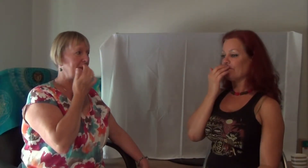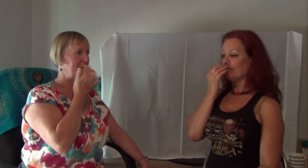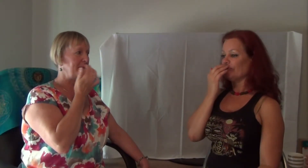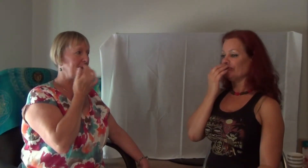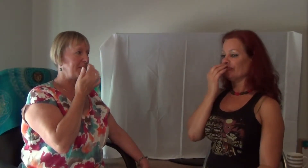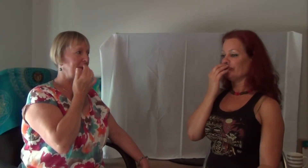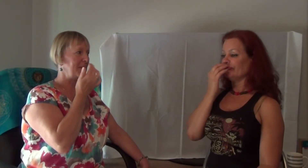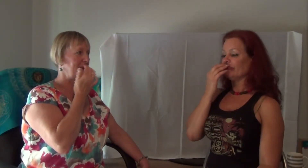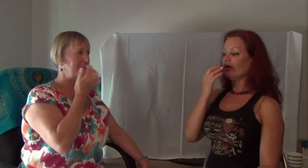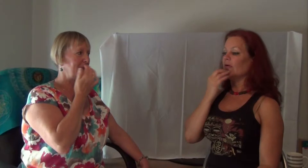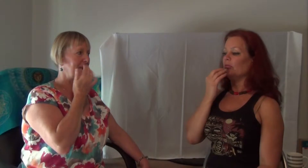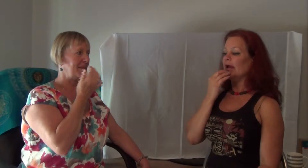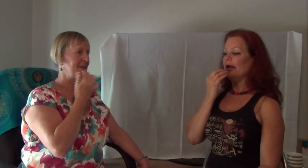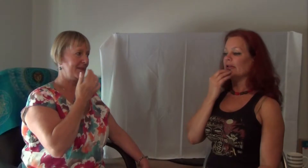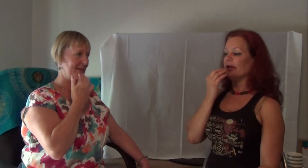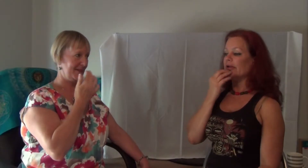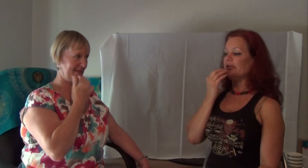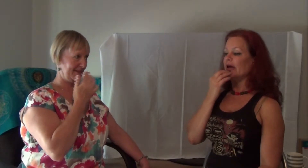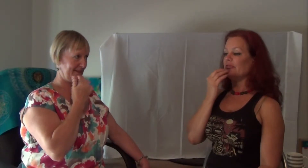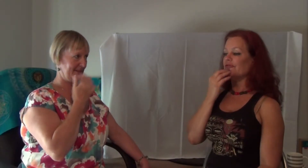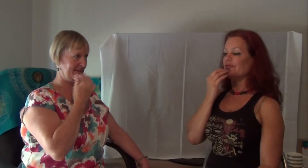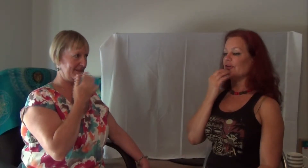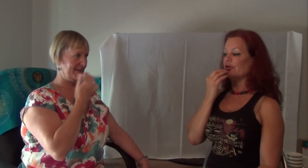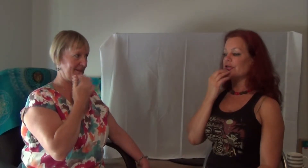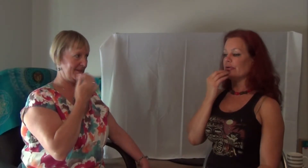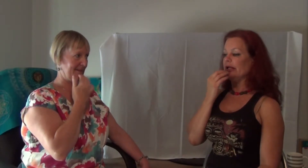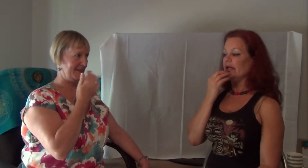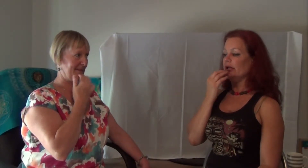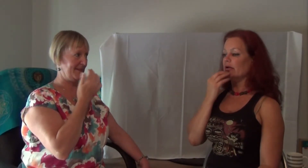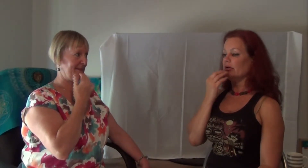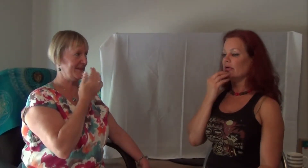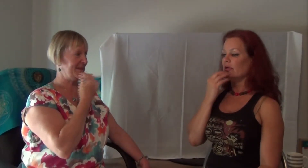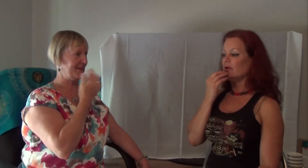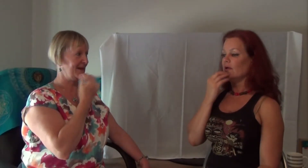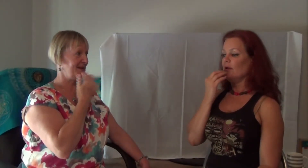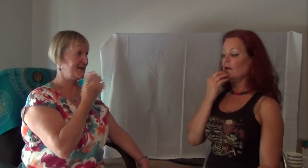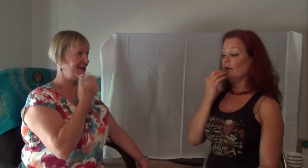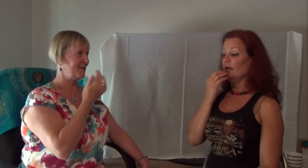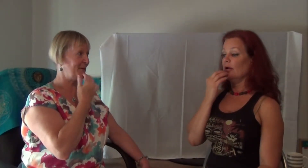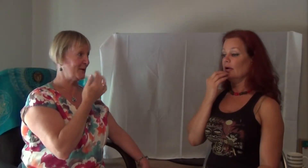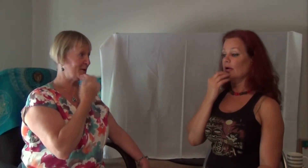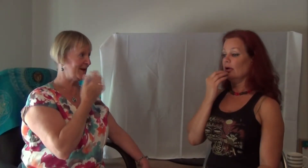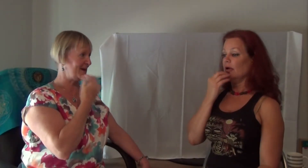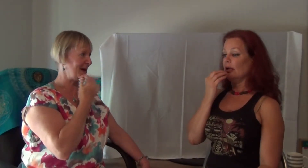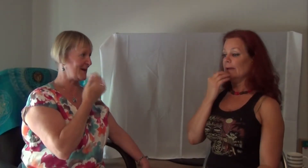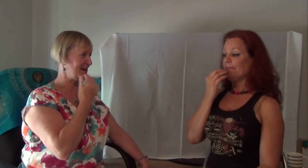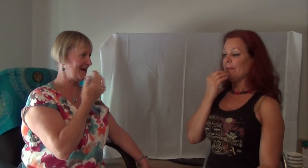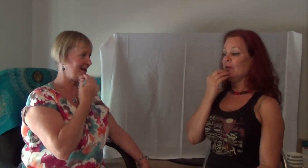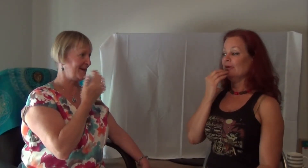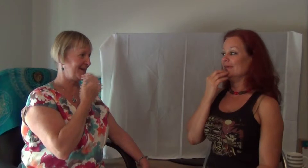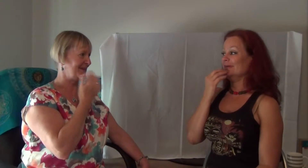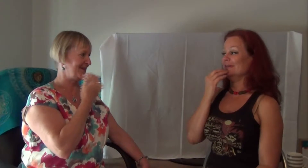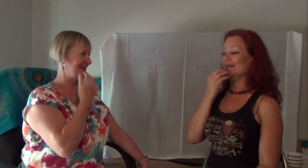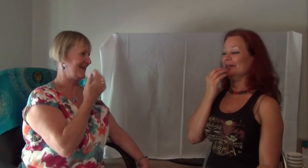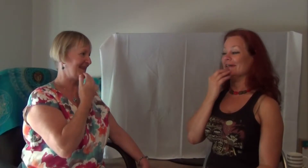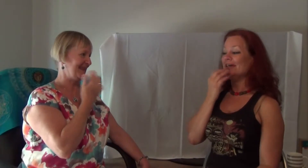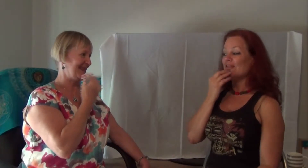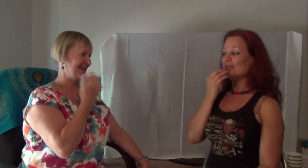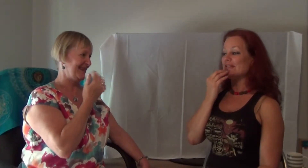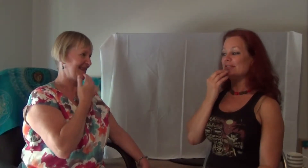Mm-hmm. Oh, man, like a dead fur tree. Mm-hmm. There's a dead fur tree in the back of my head. There's a